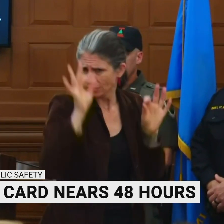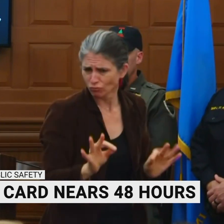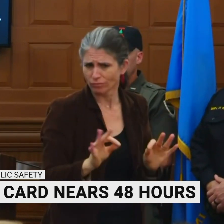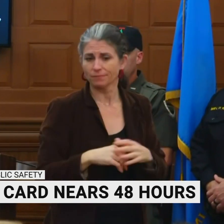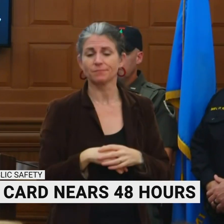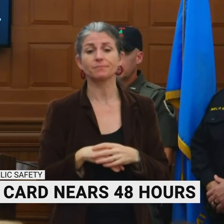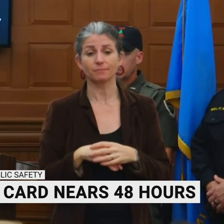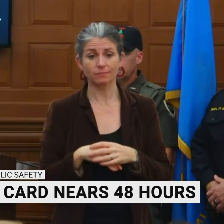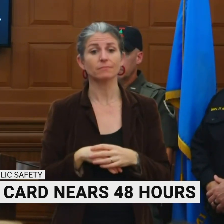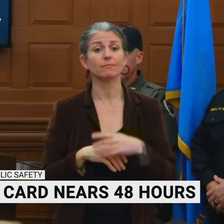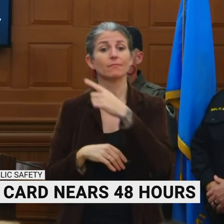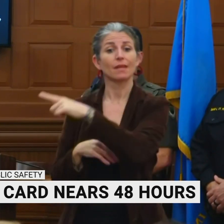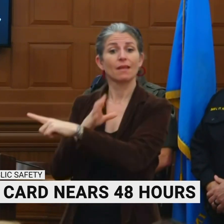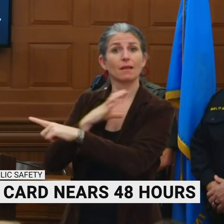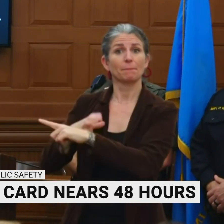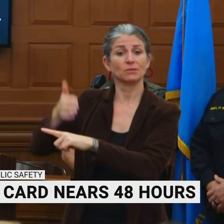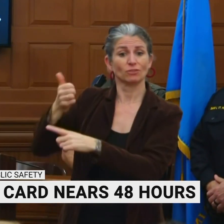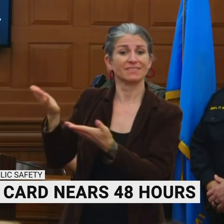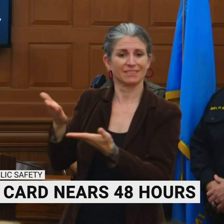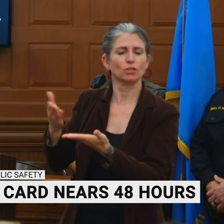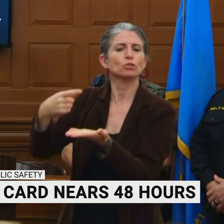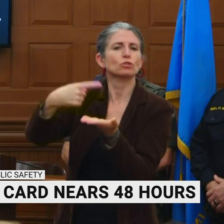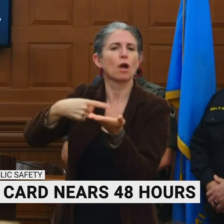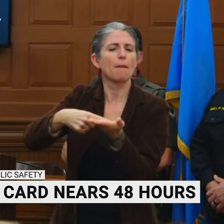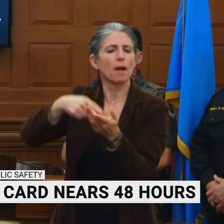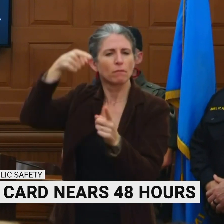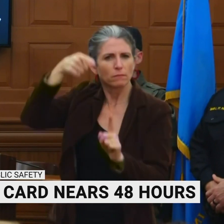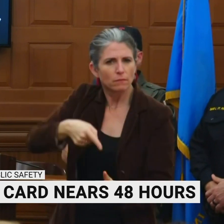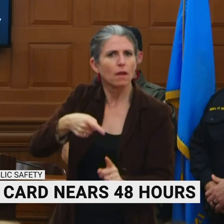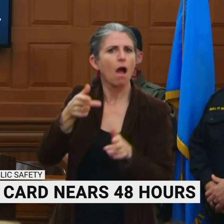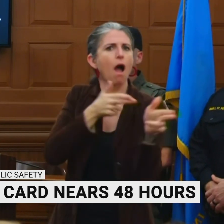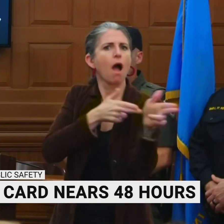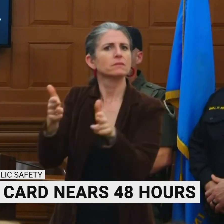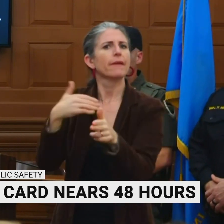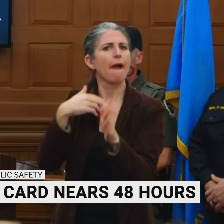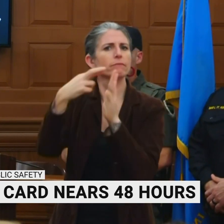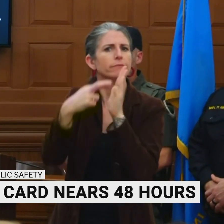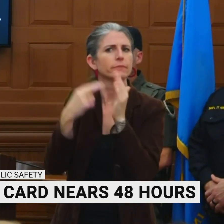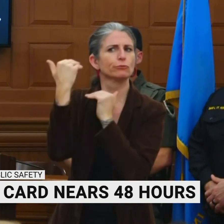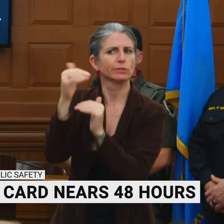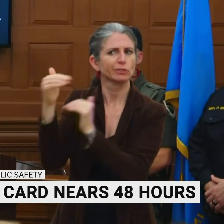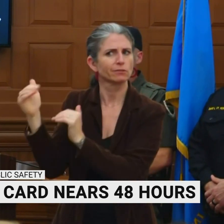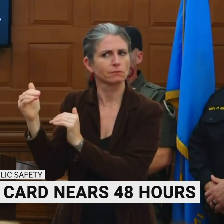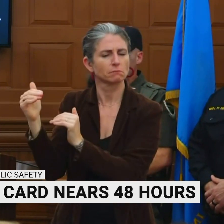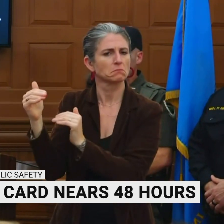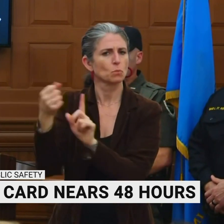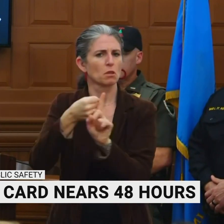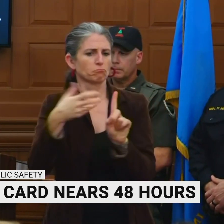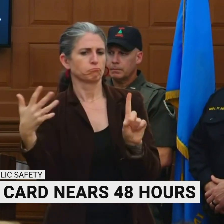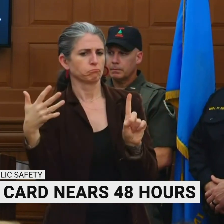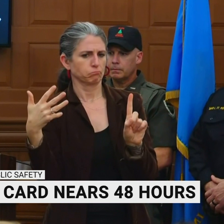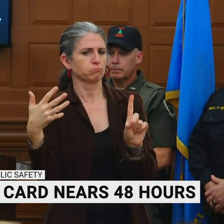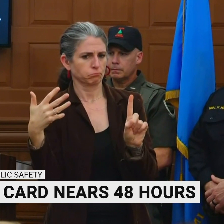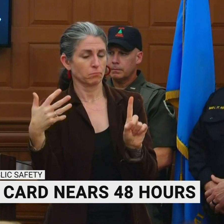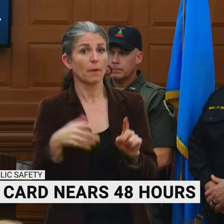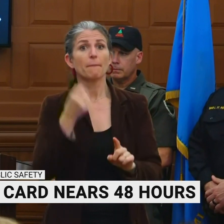shelter-in-place has been rescinded. Specifically, hunting, again, is prohibited in those four towns and those four towns only. And